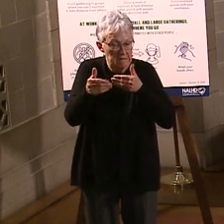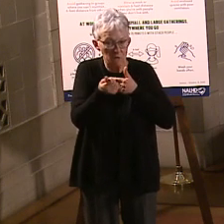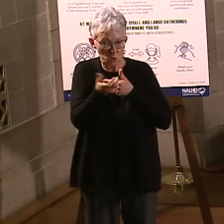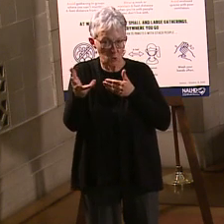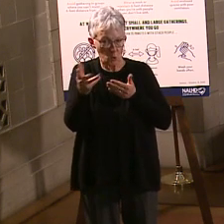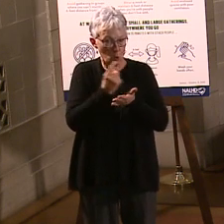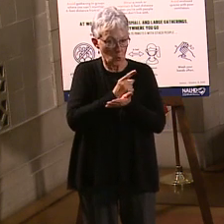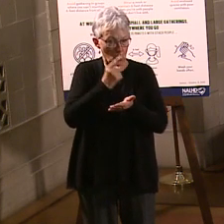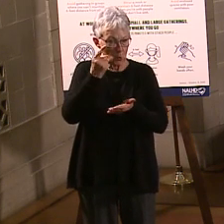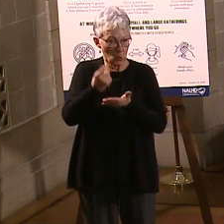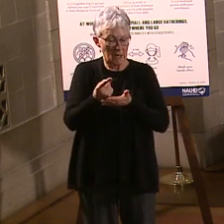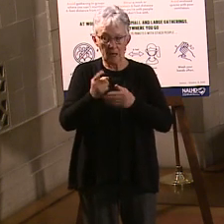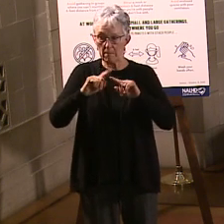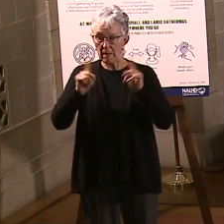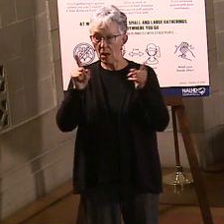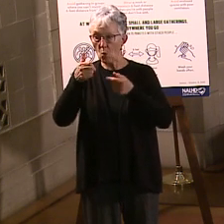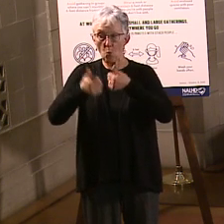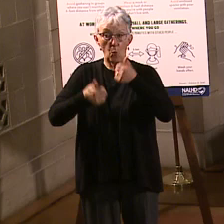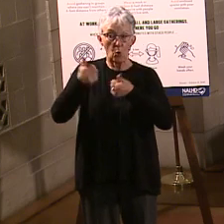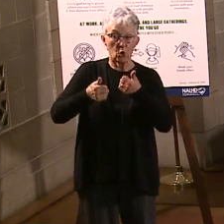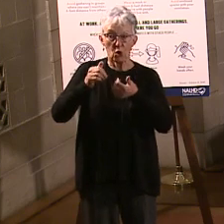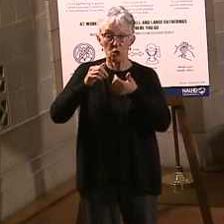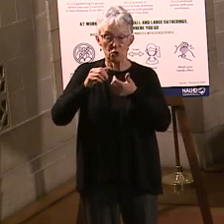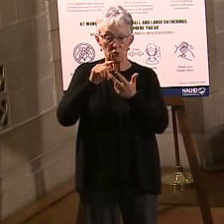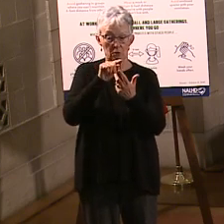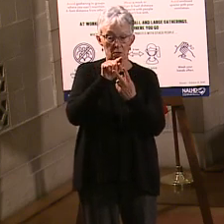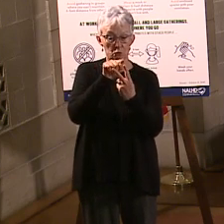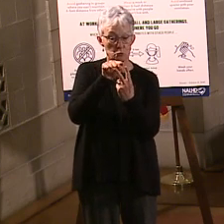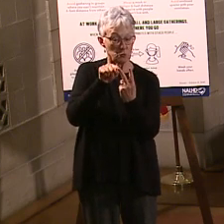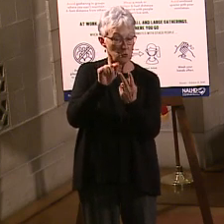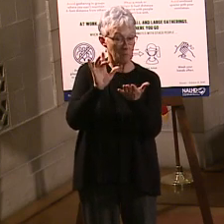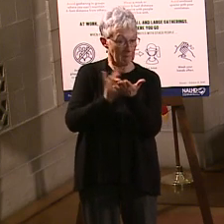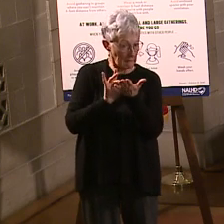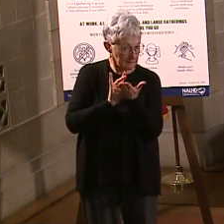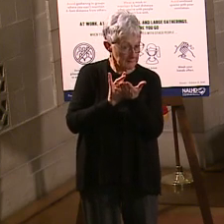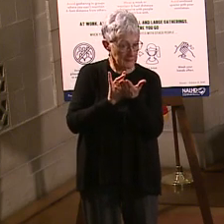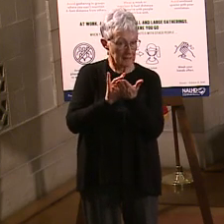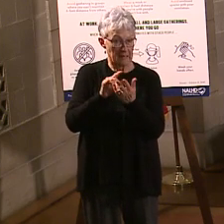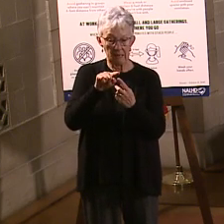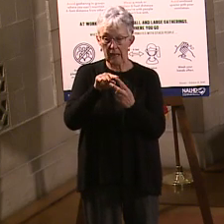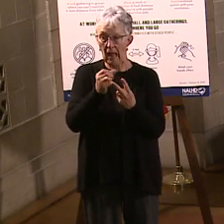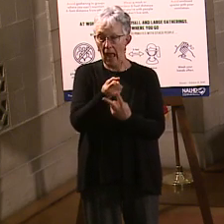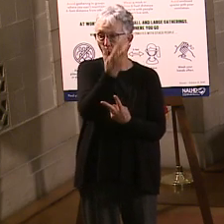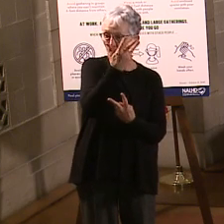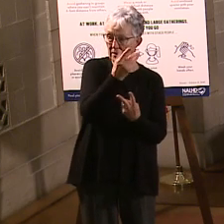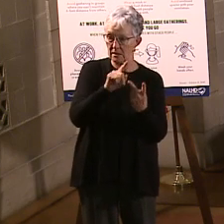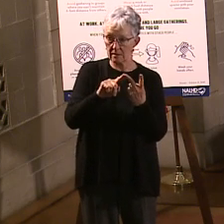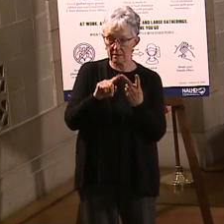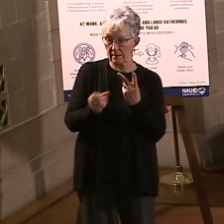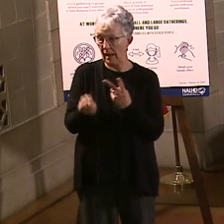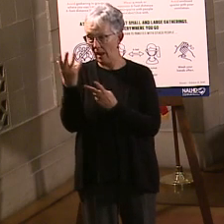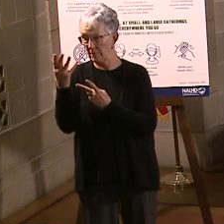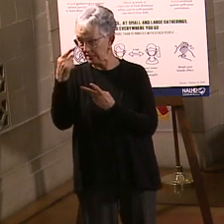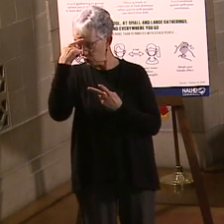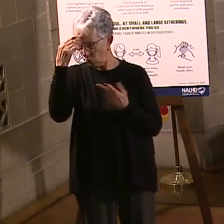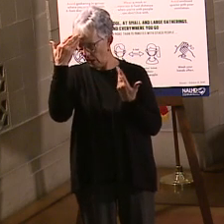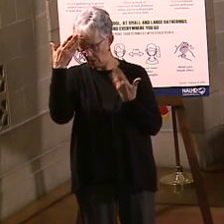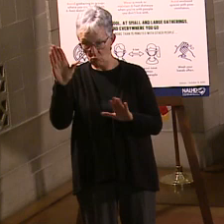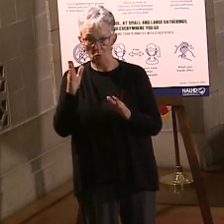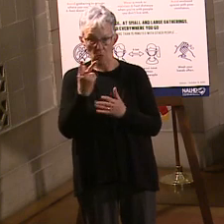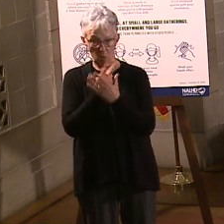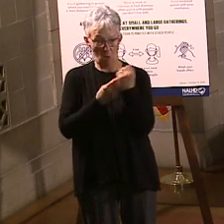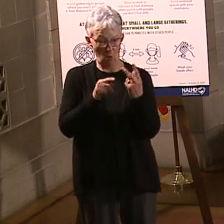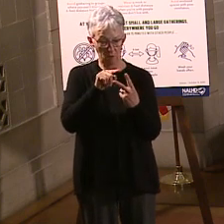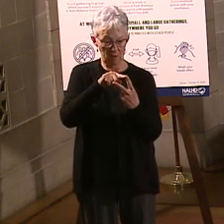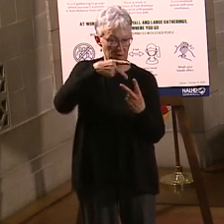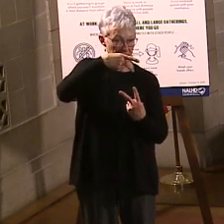actual vaccine product specific allocations will be. What that means is I don't know if we're going to be getting increased in Pfizer and Moderna or if